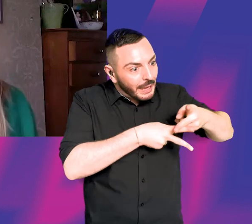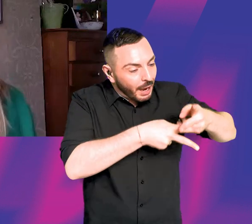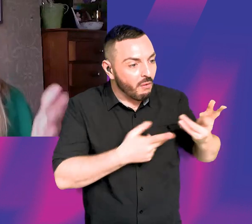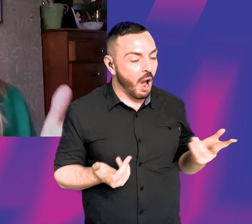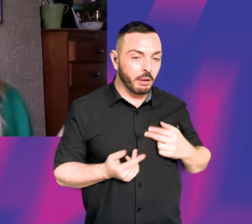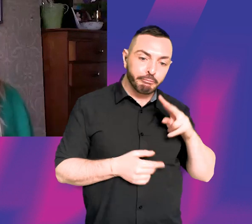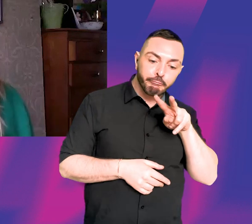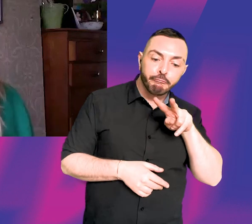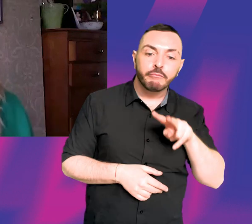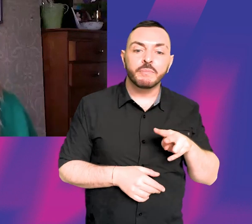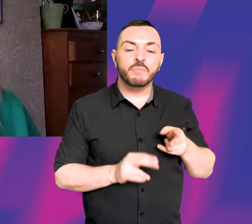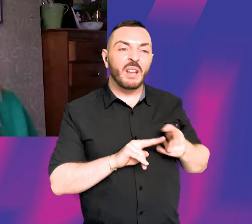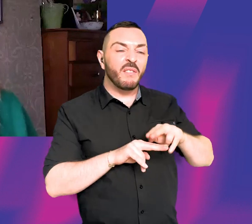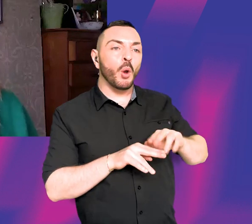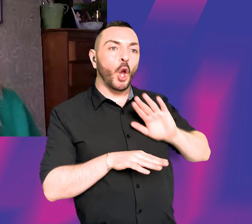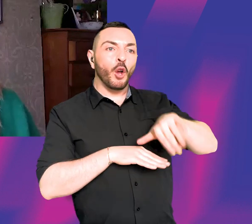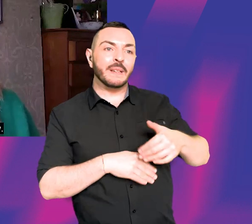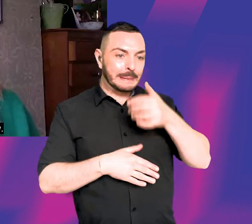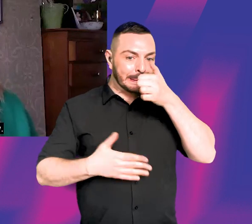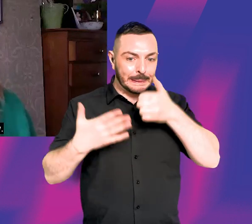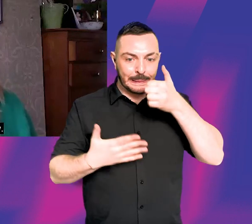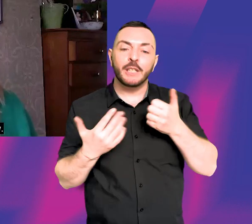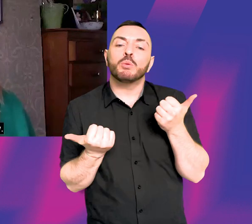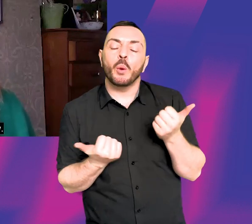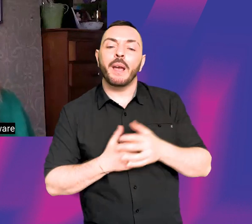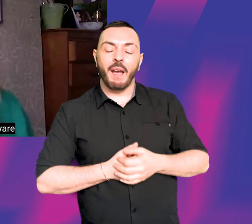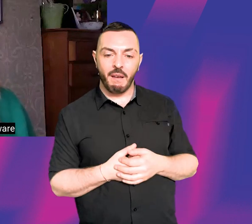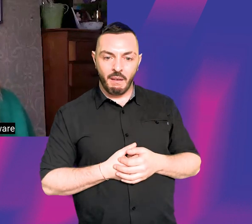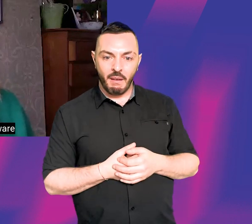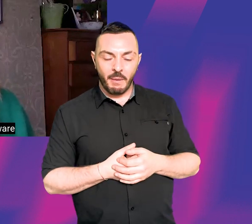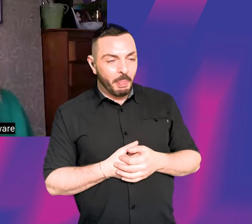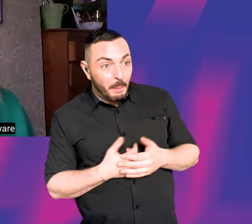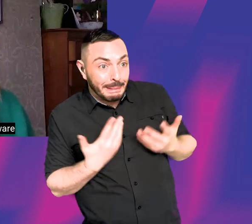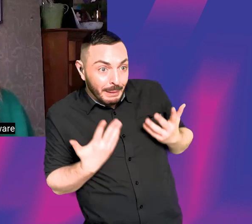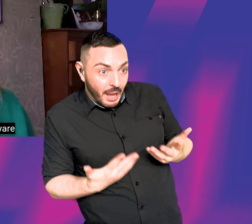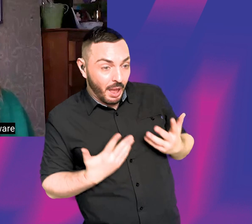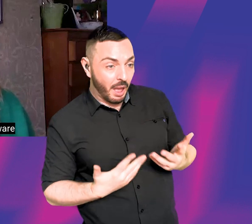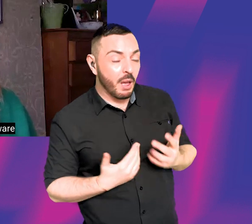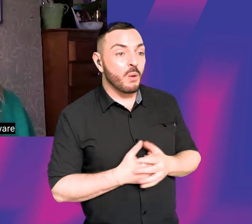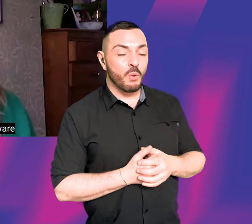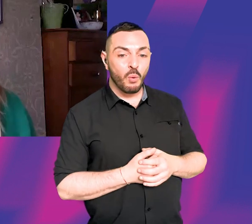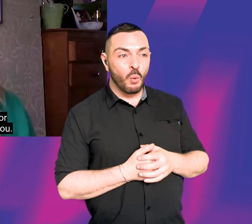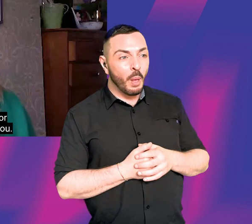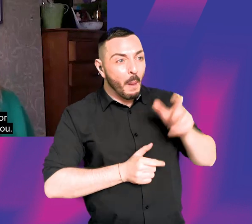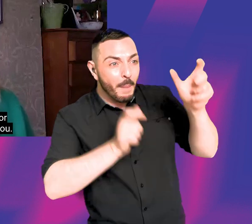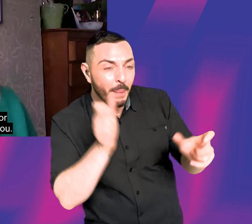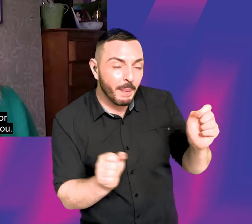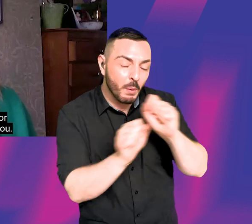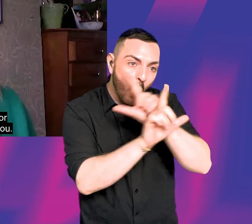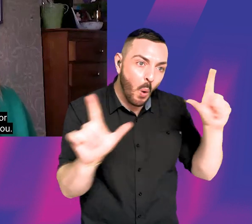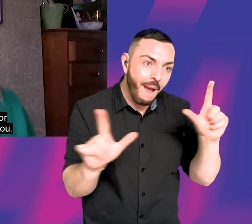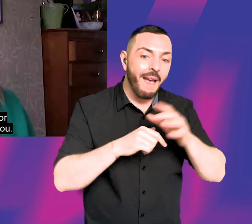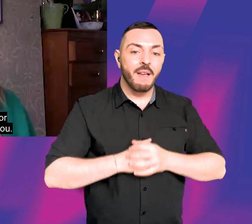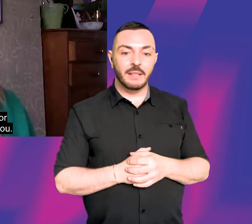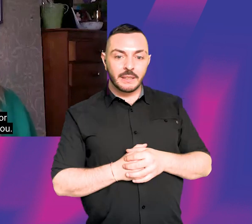to be, if you were over 16, it was okay. I don't think that would happen now. I think there would be much, people would be much more sort of aware of like, you know,